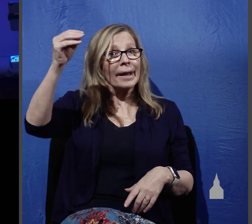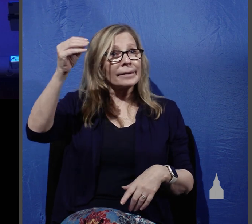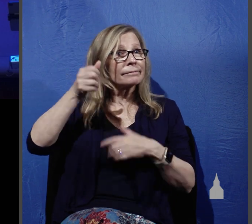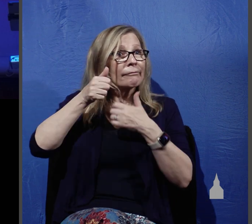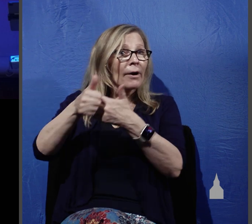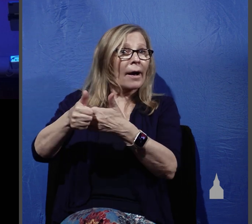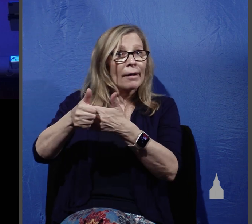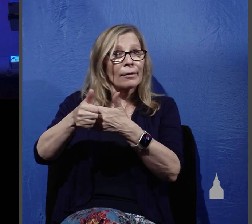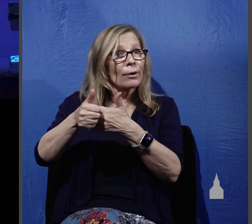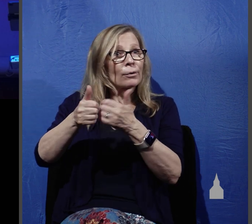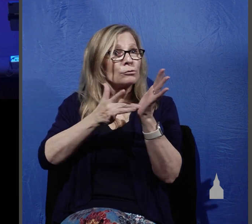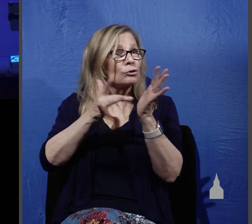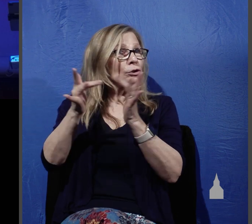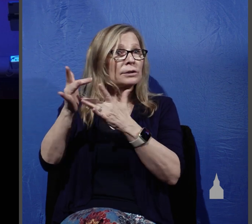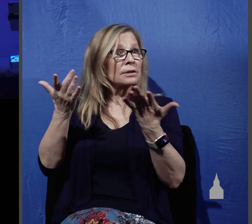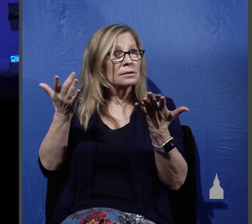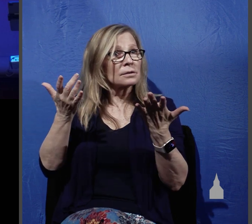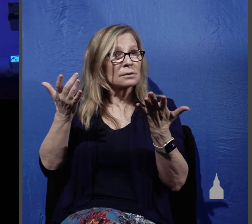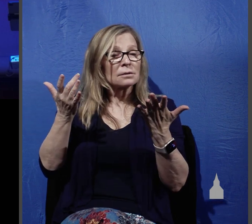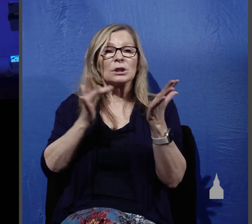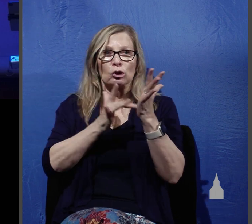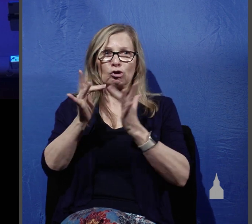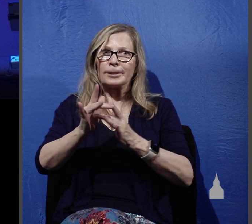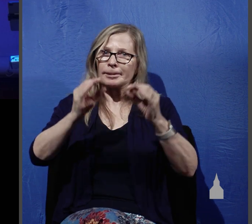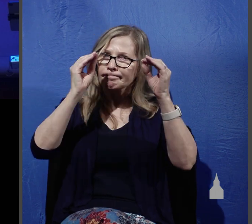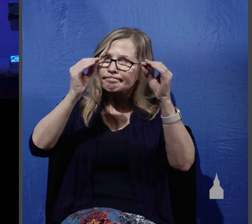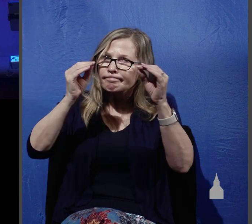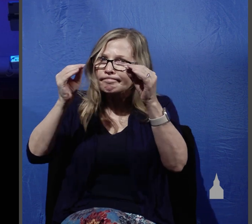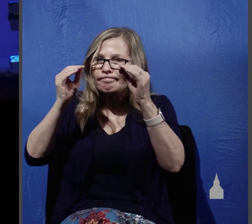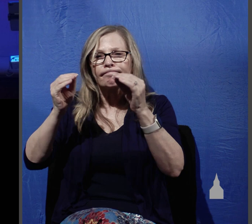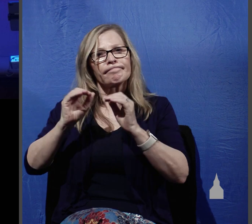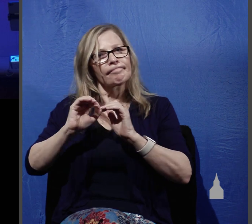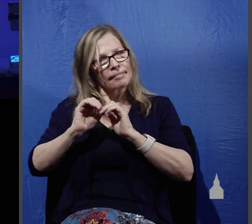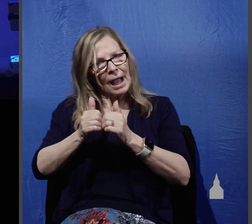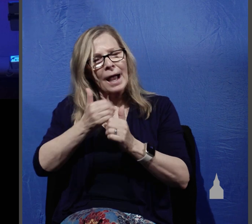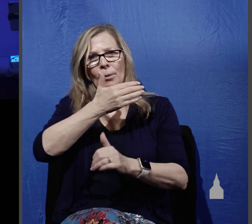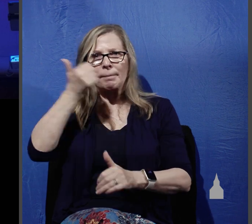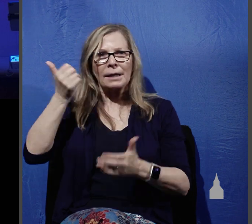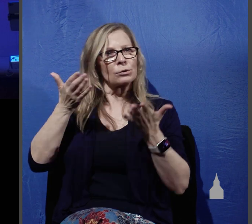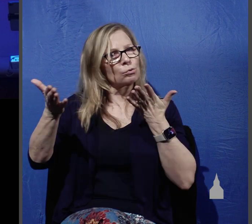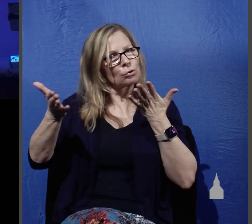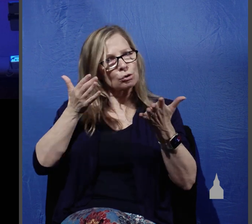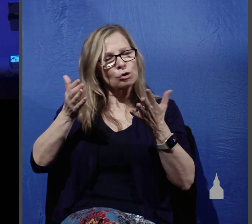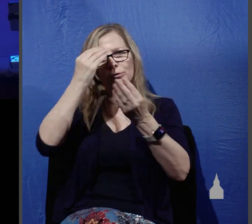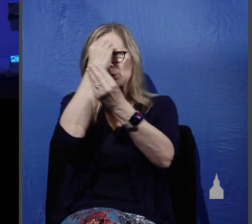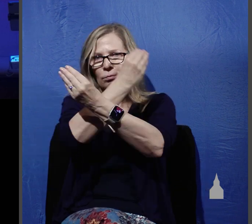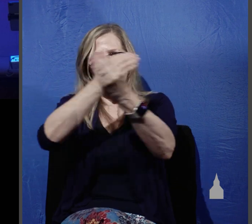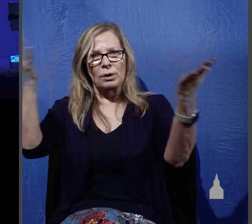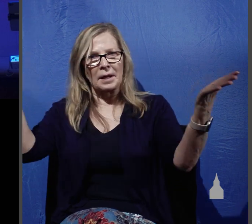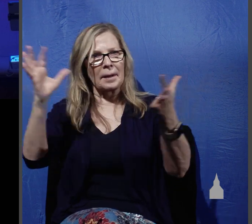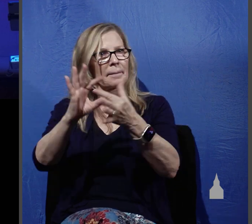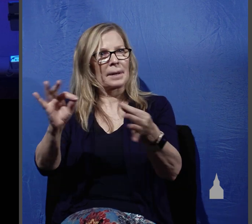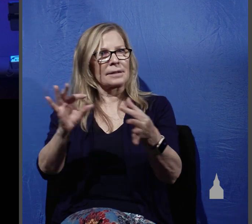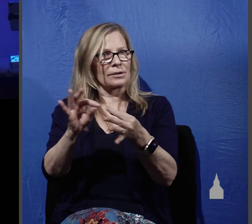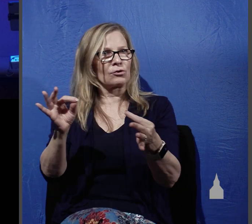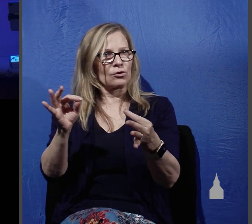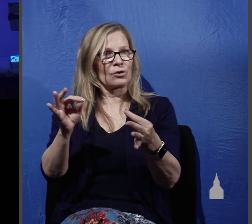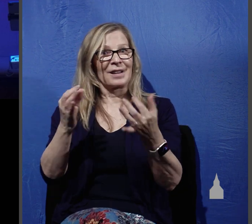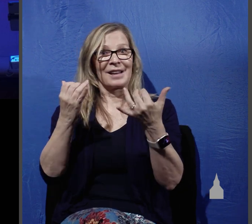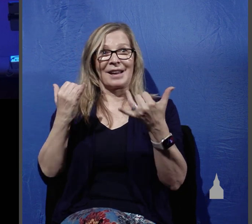being instructed by Jesus as to how to serve him and proclaiming the message of salvation, what we read here